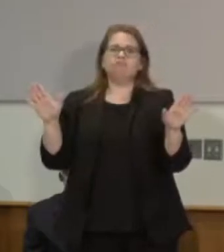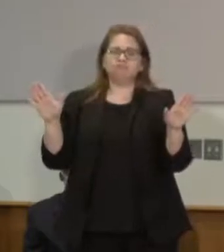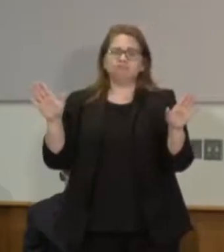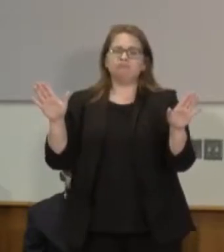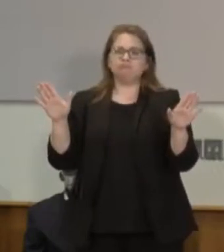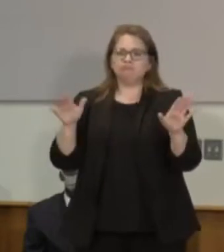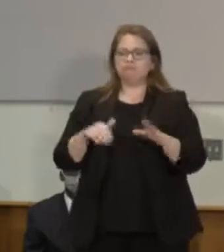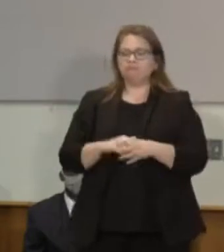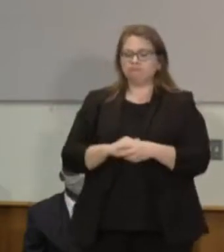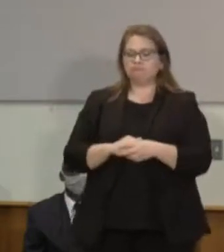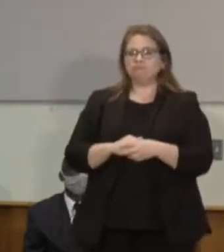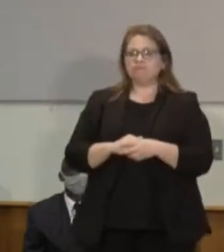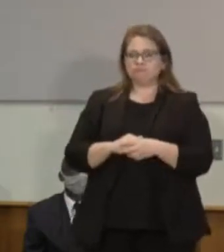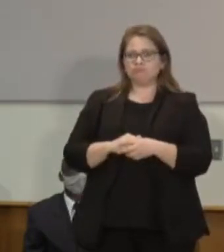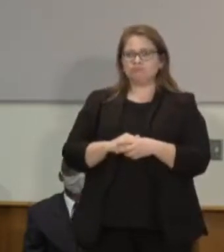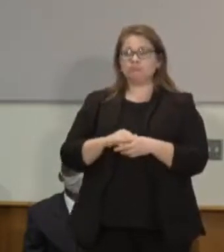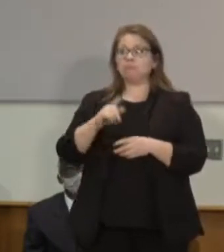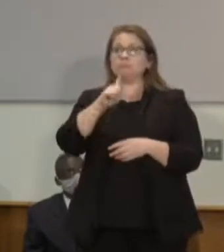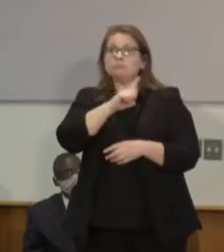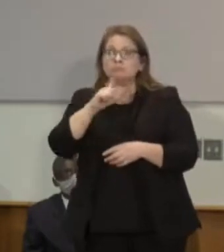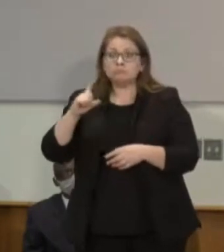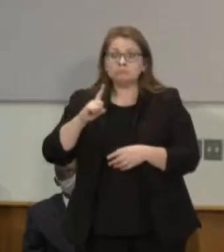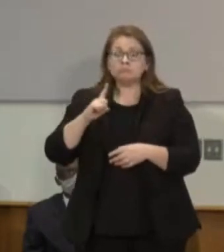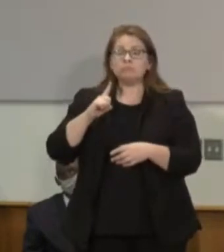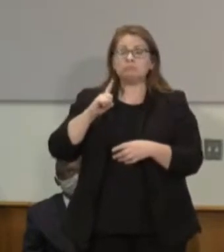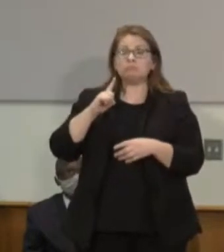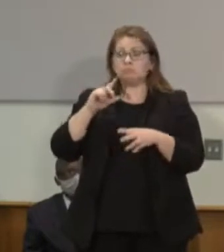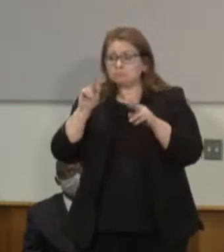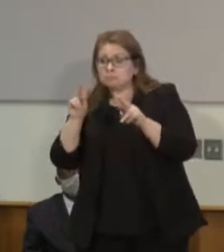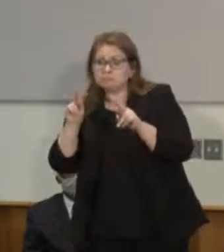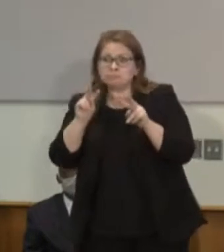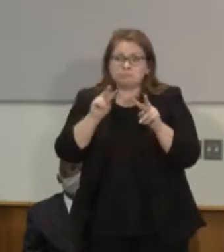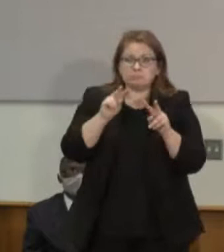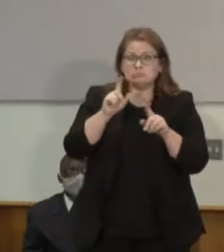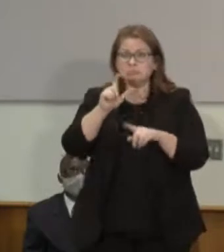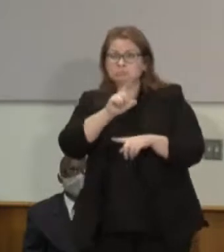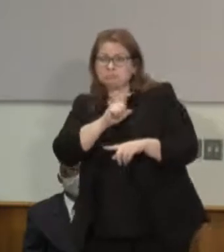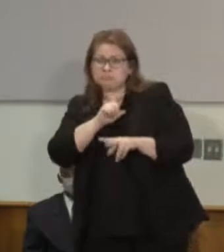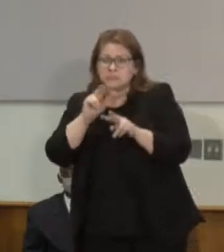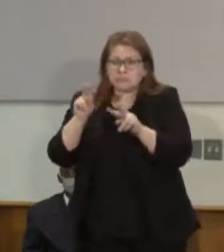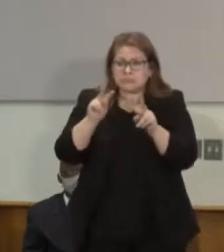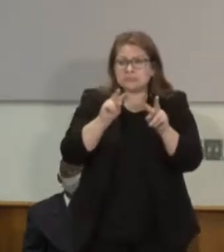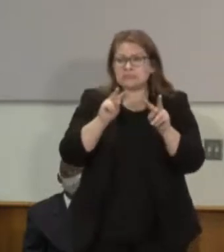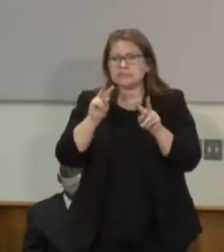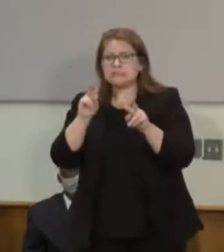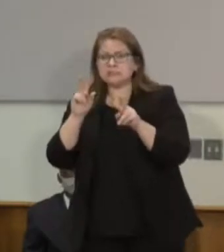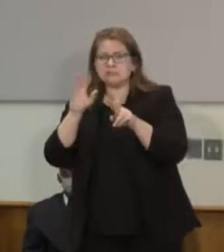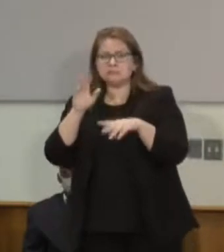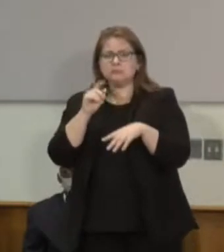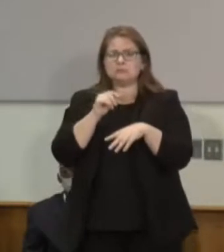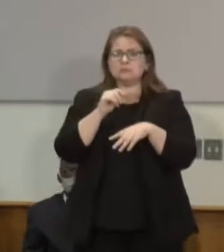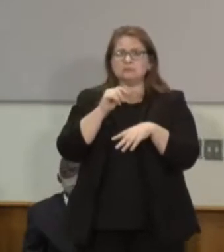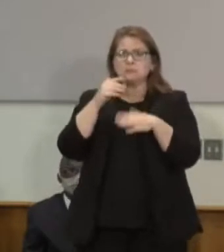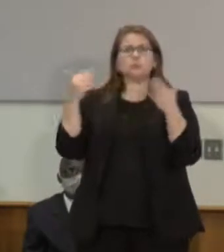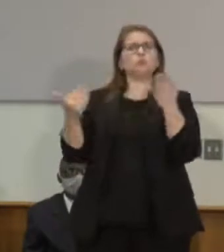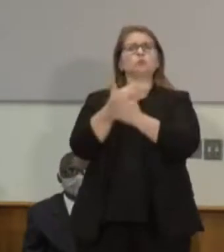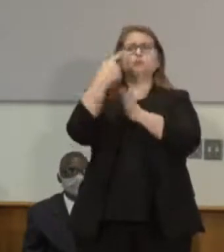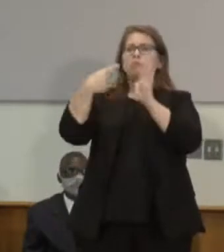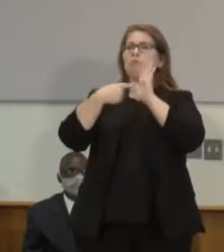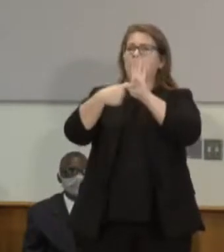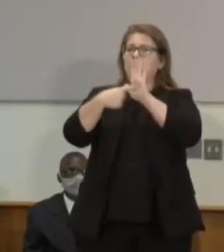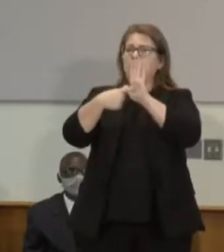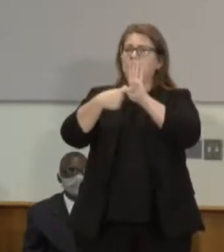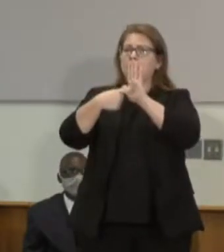-day oversight of the Minneapolis Police Department, I support the efforts to create a new model of public safety that works for the residents of Minneapolis.